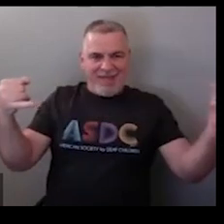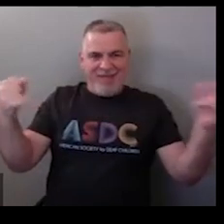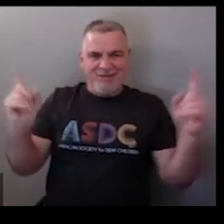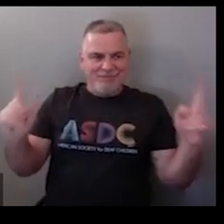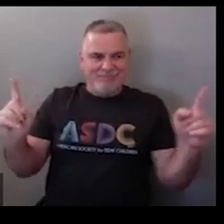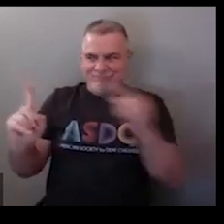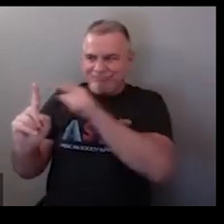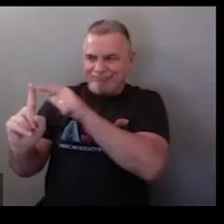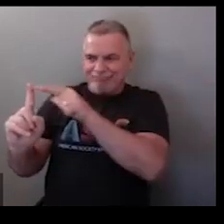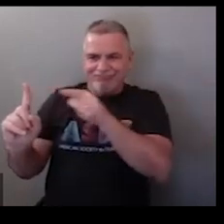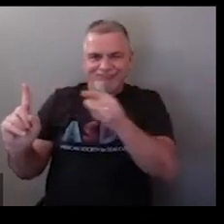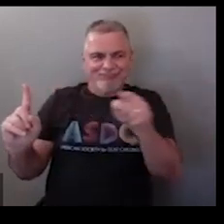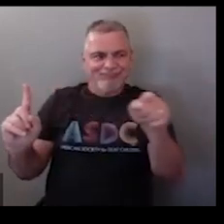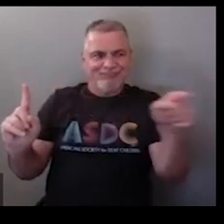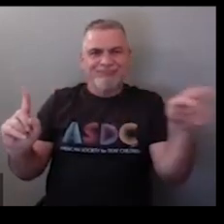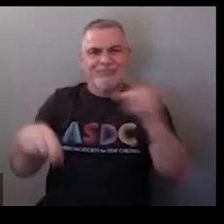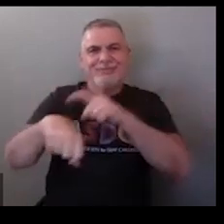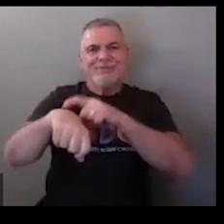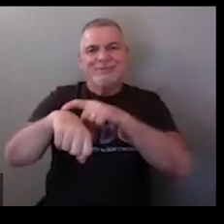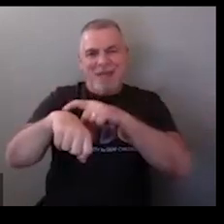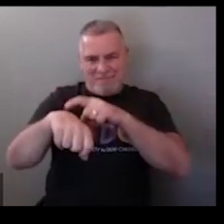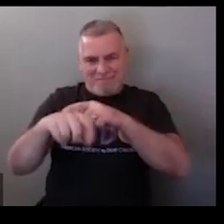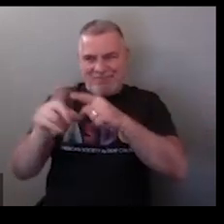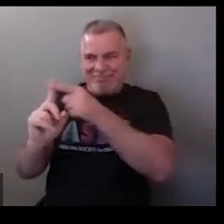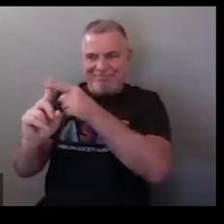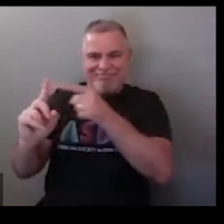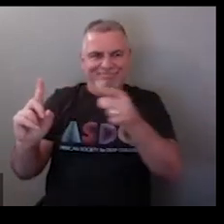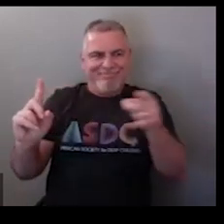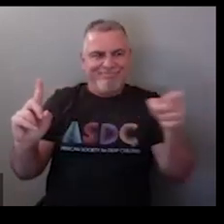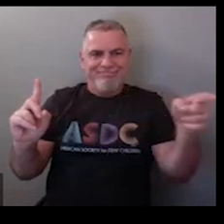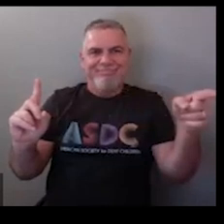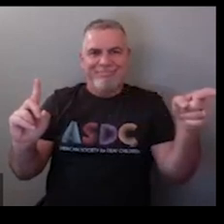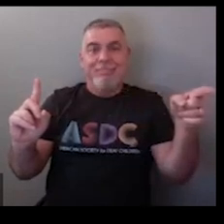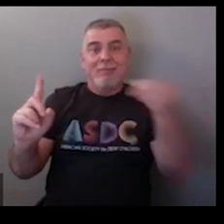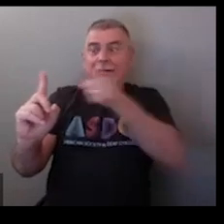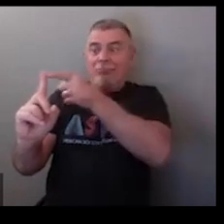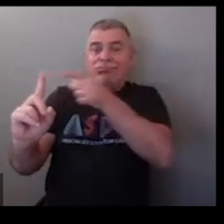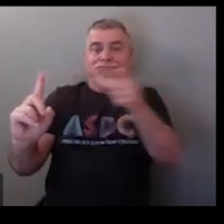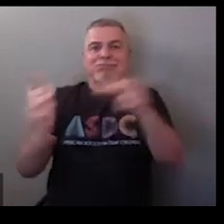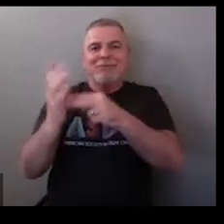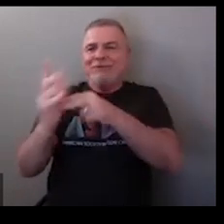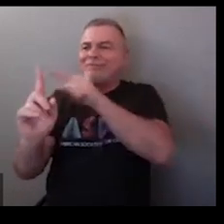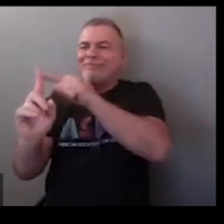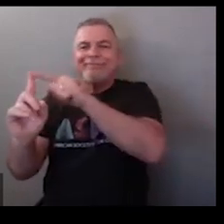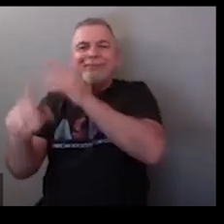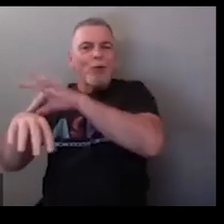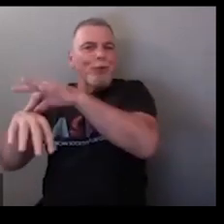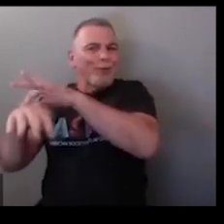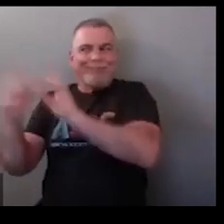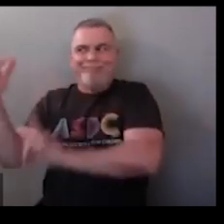timeline you're talking about a timeline you would do the sign for time and then make your line